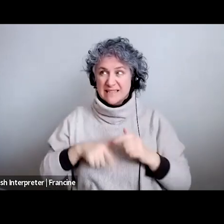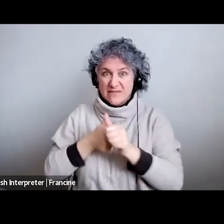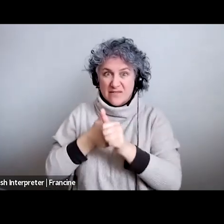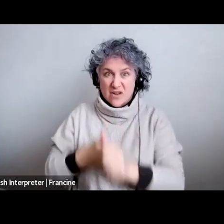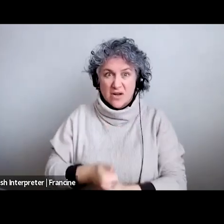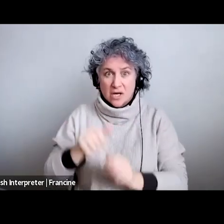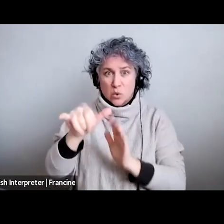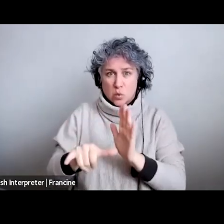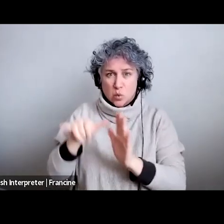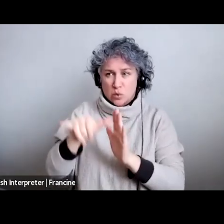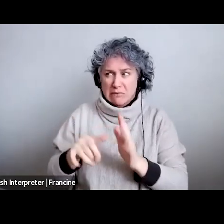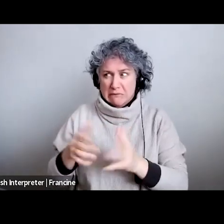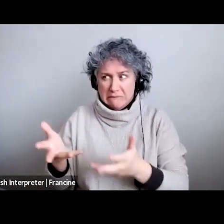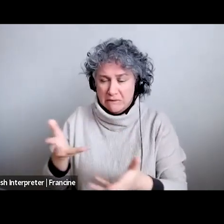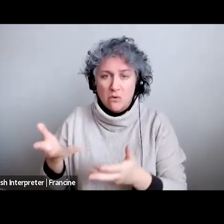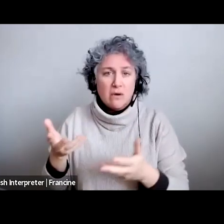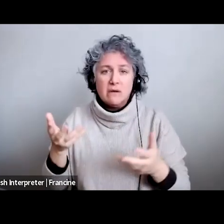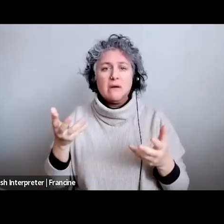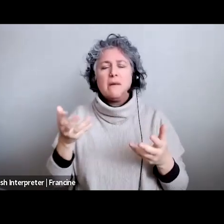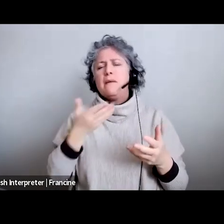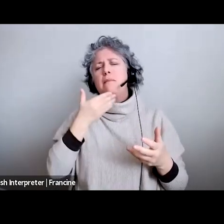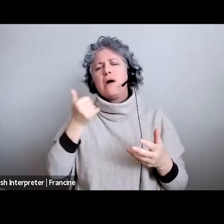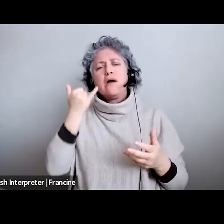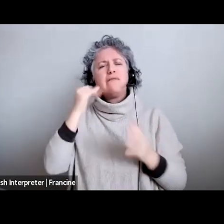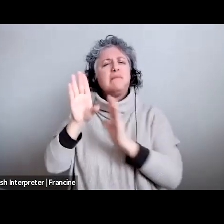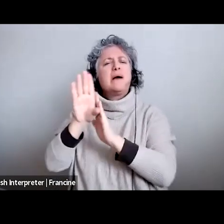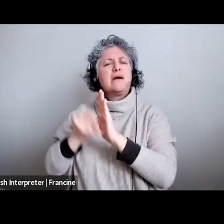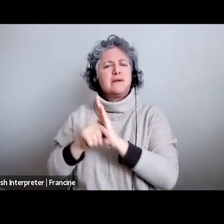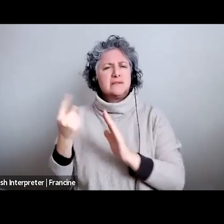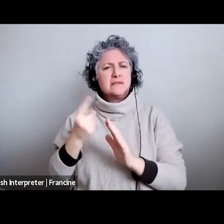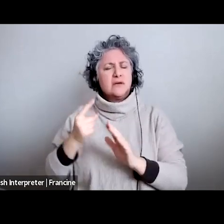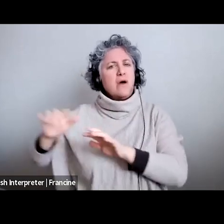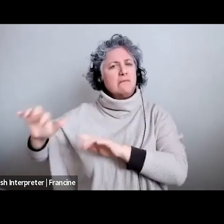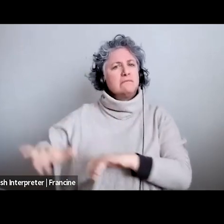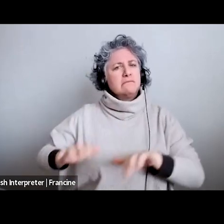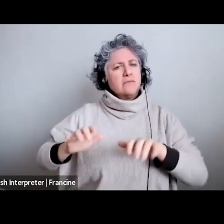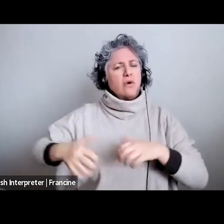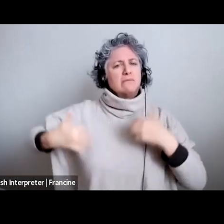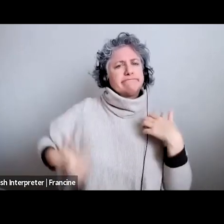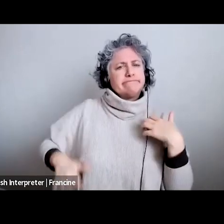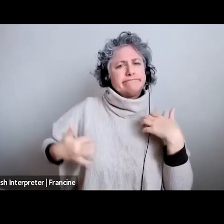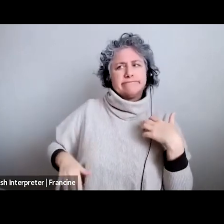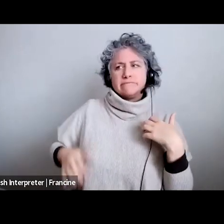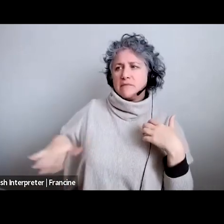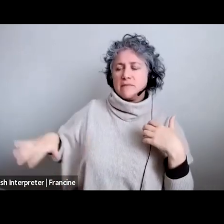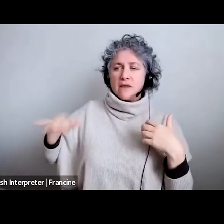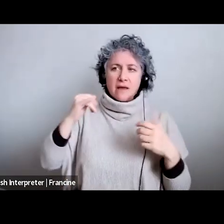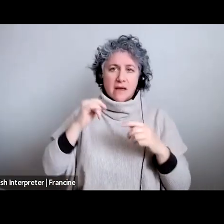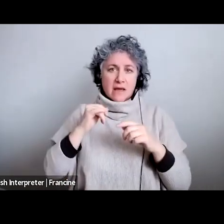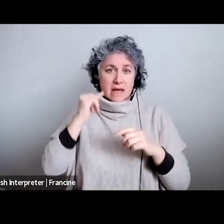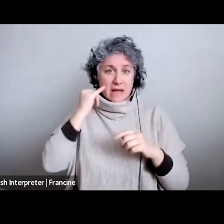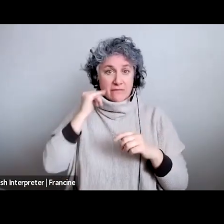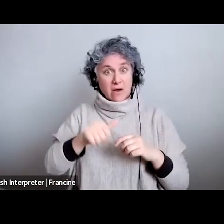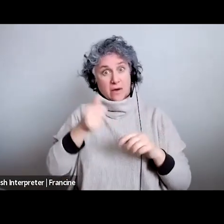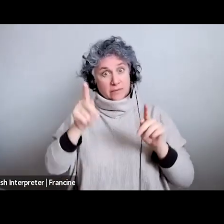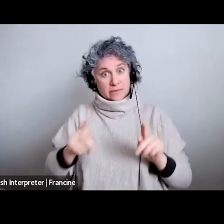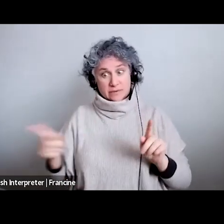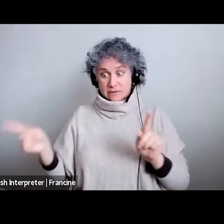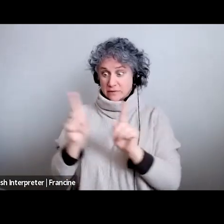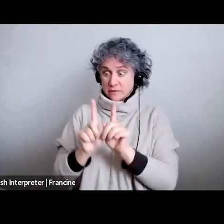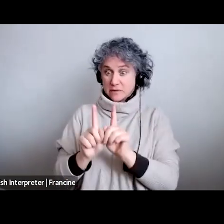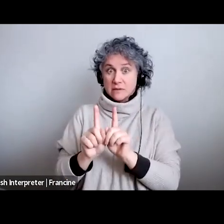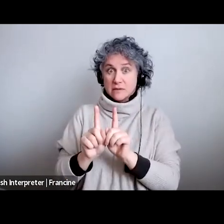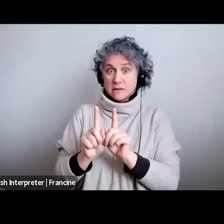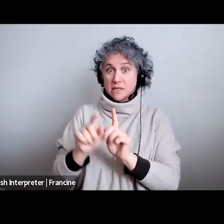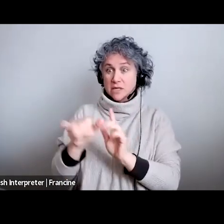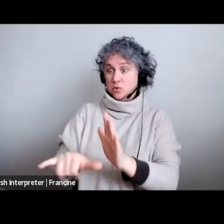of youtube or whatever it's always better if there's musical accompaniment behind but not if you're singing with another person like if it's taken from